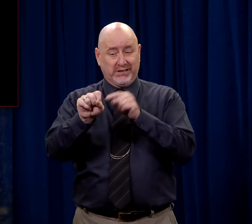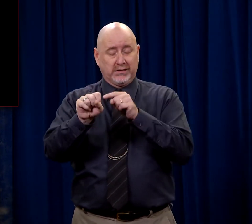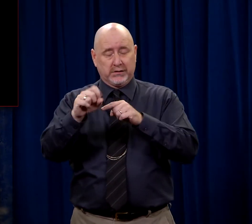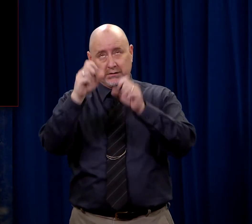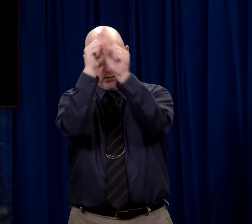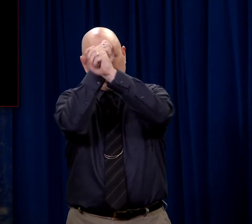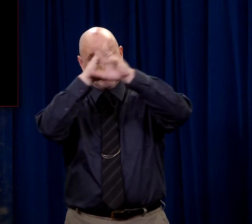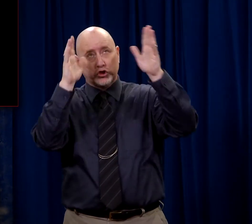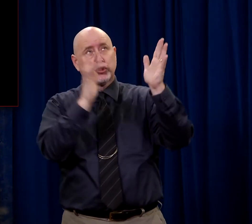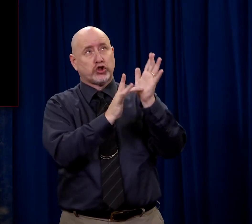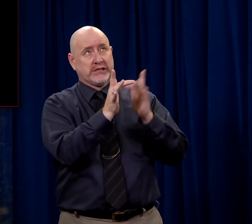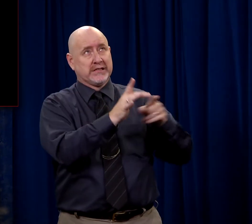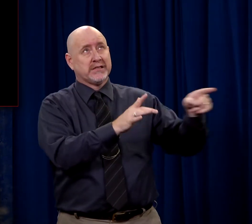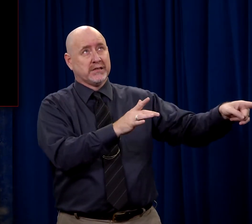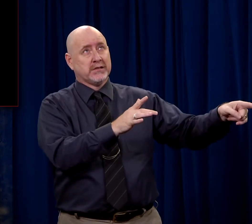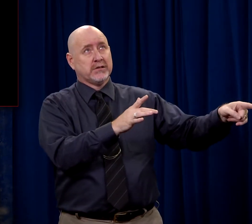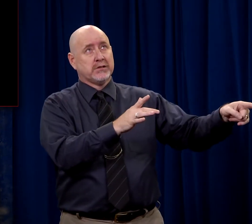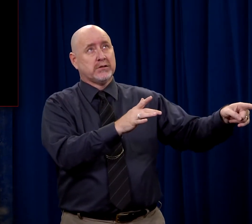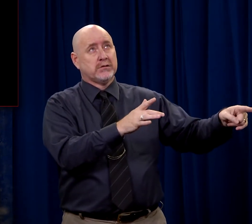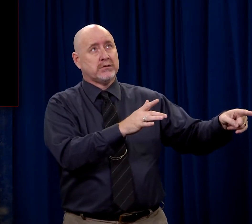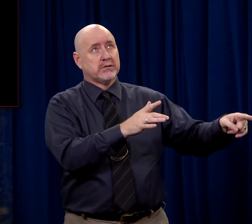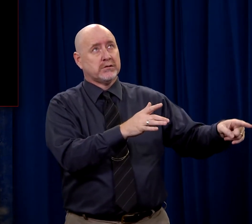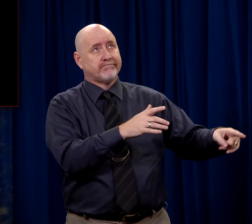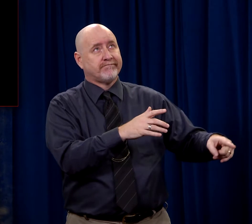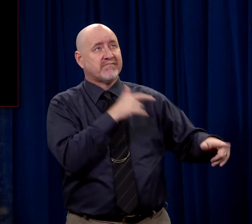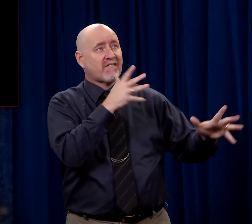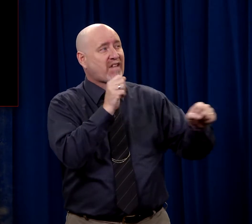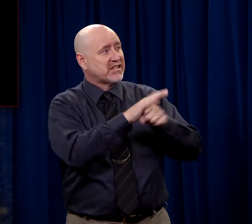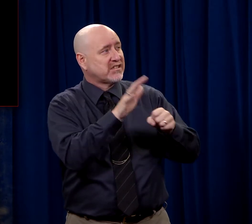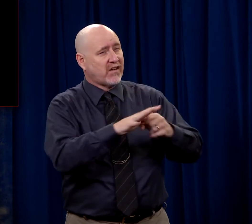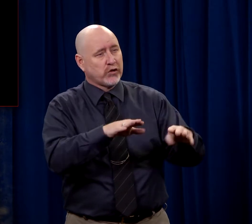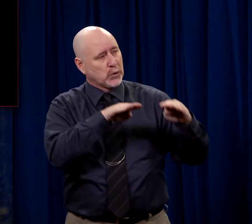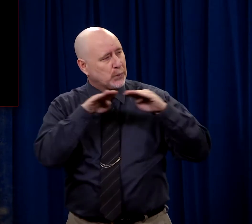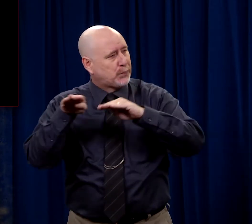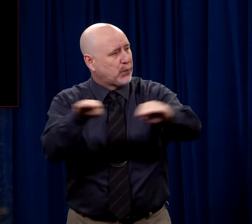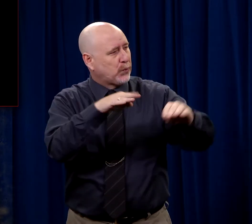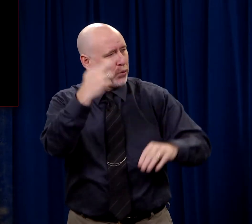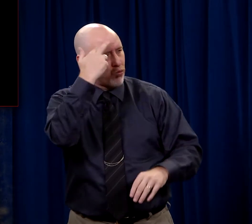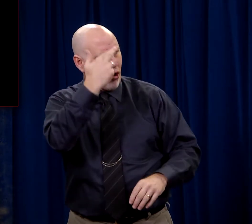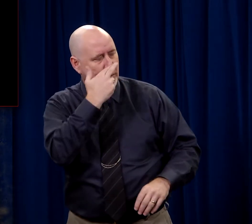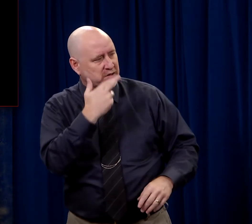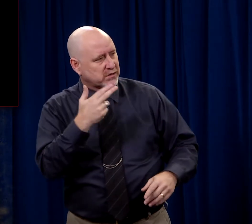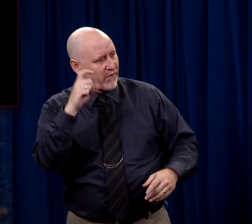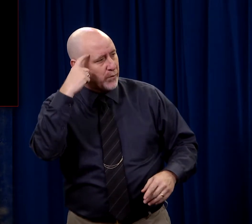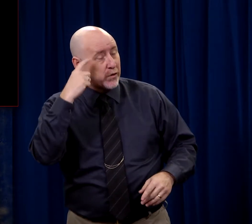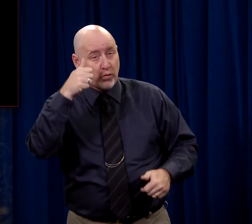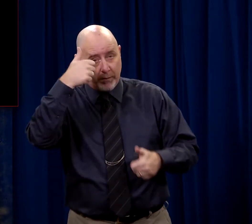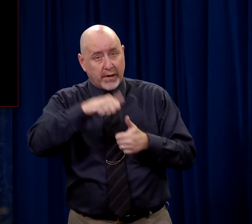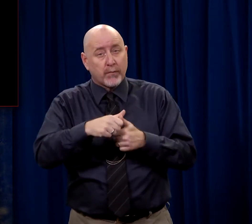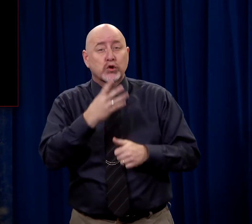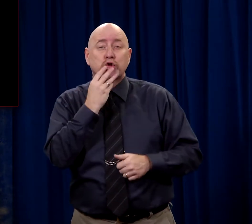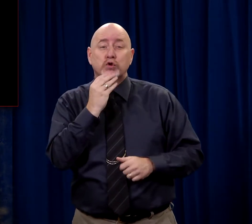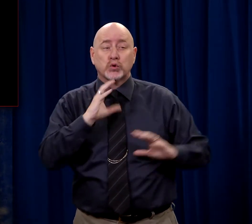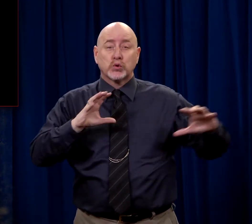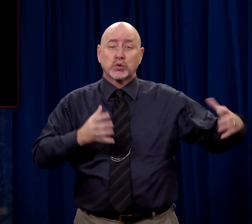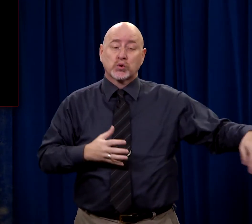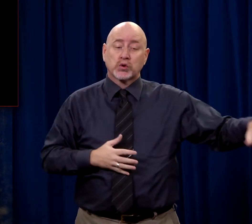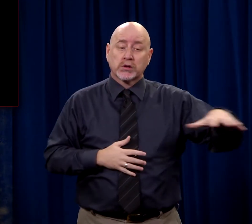mind Jesus was going too slow about destroying the Romans. Remember these are Jews